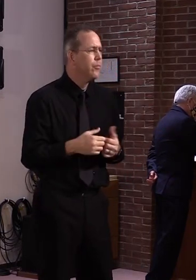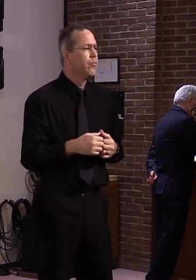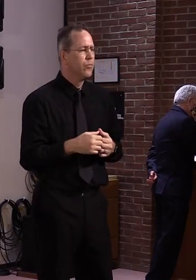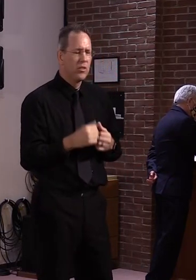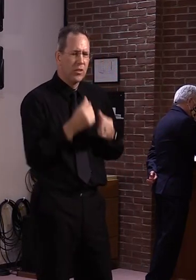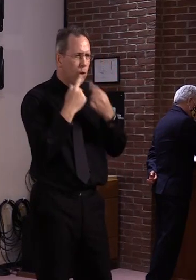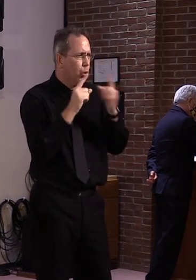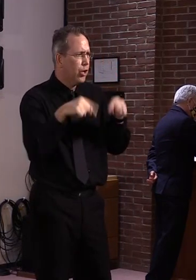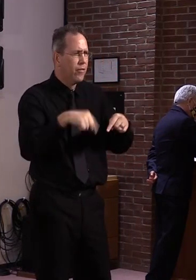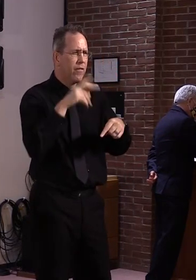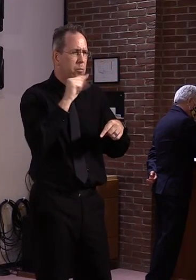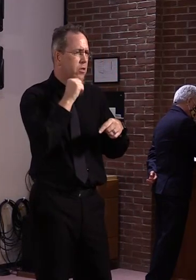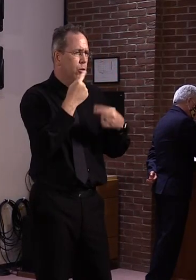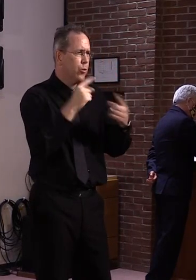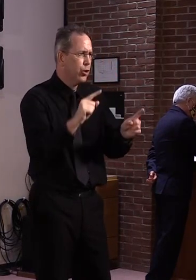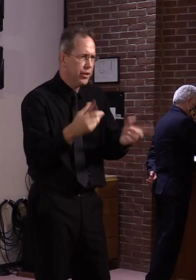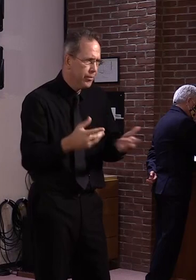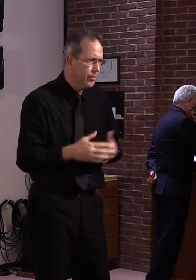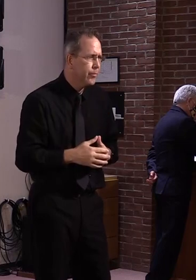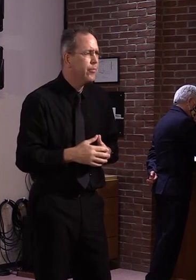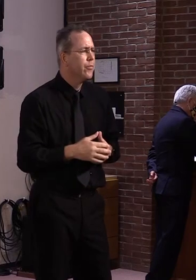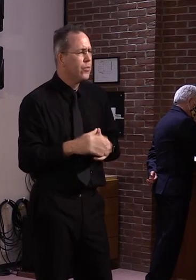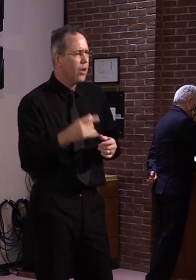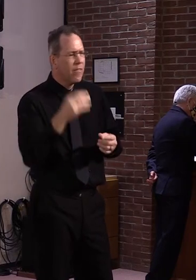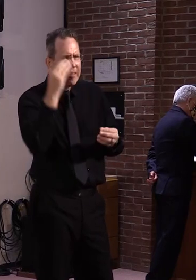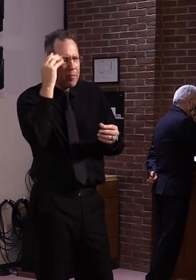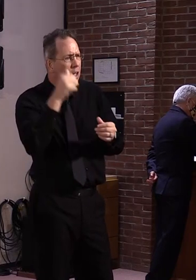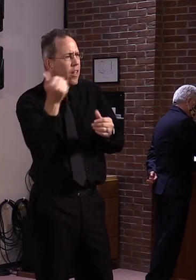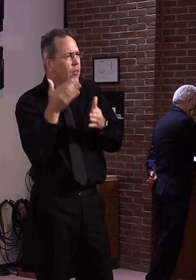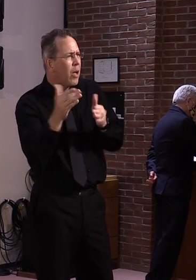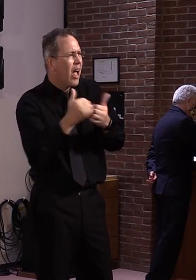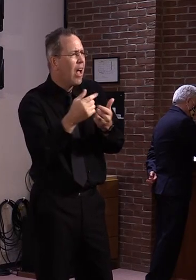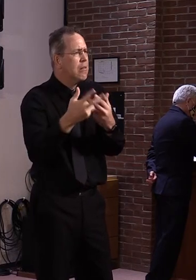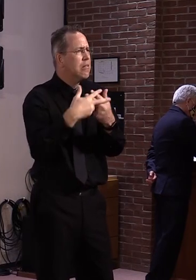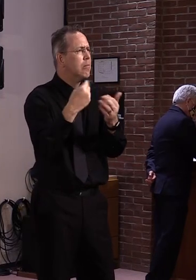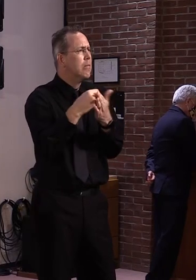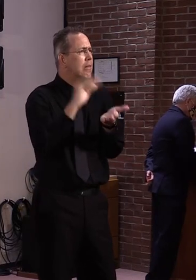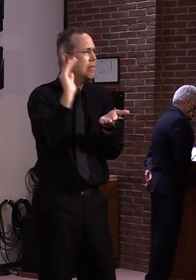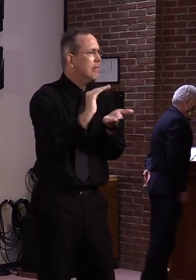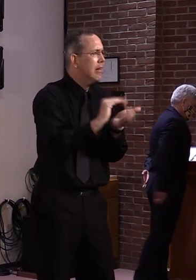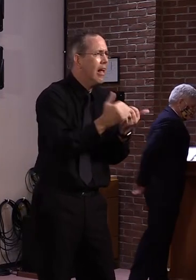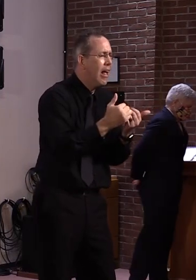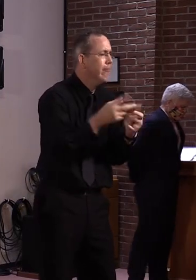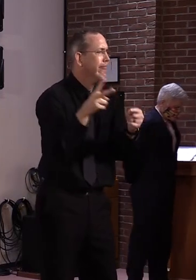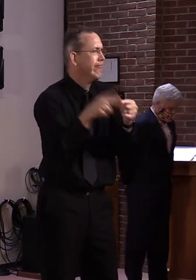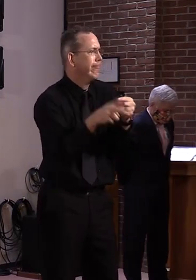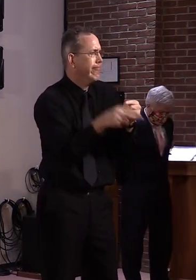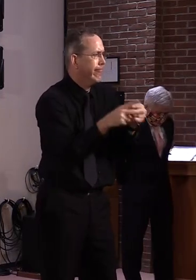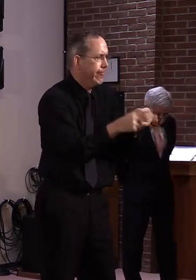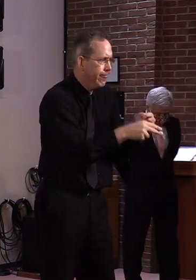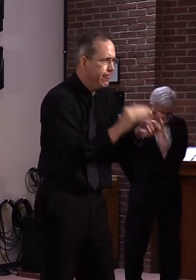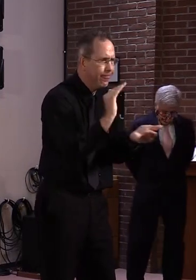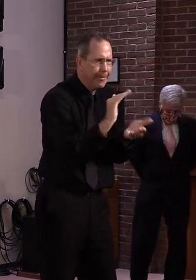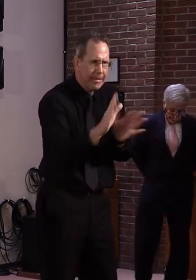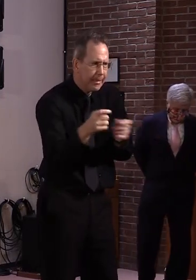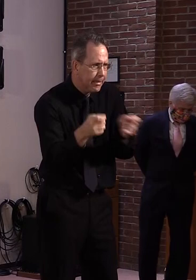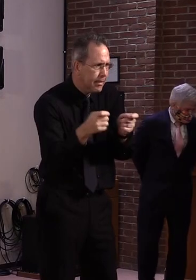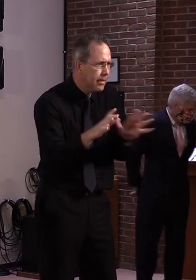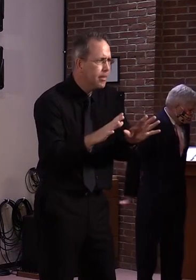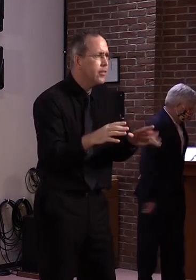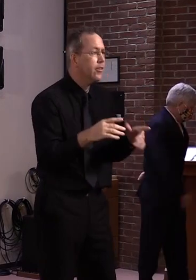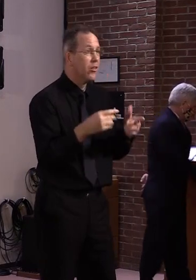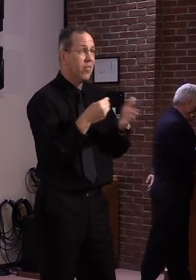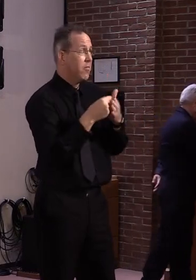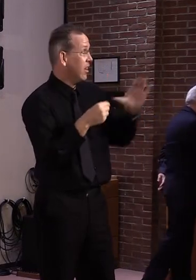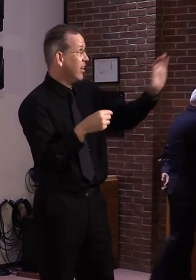So we have to look for another approach. But this does give us a little bit of breathing room. It's not immediate. But but again,